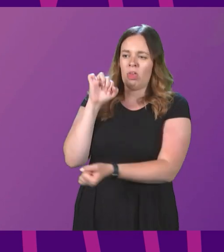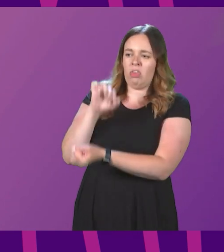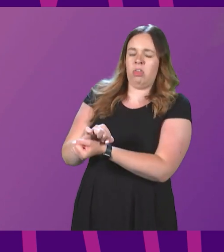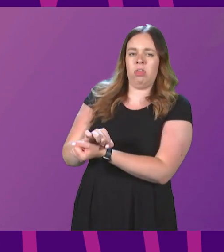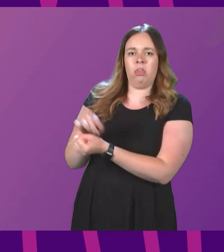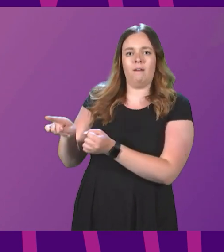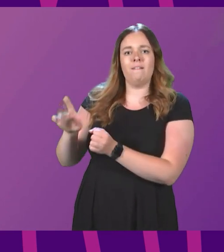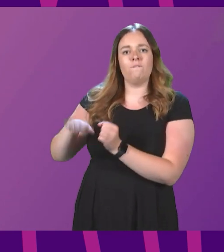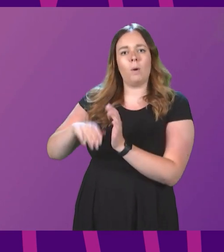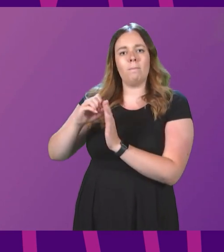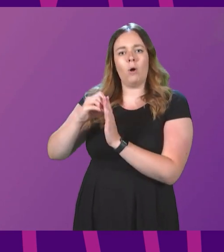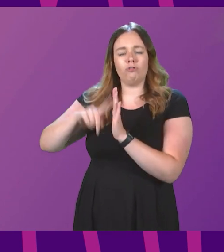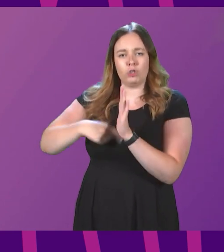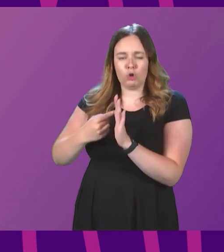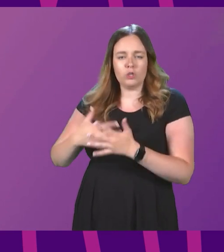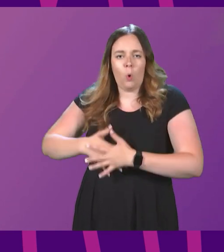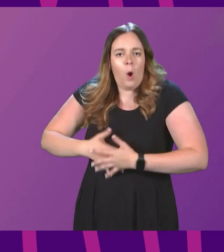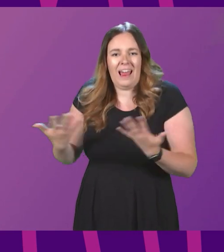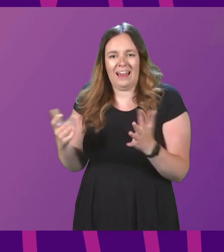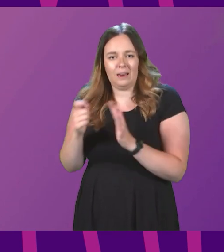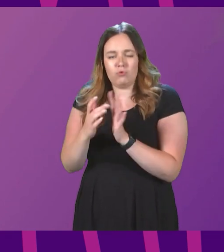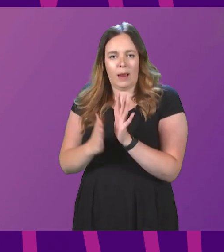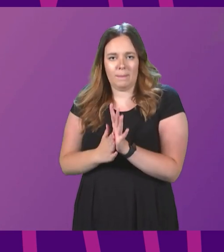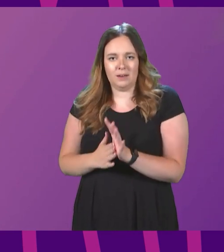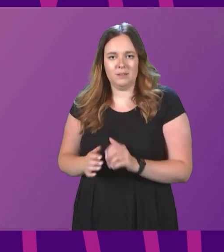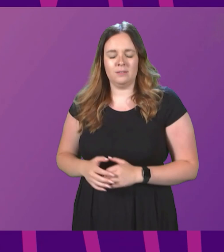Boris Johnson or any Prime Minister.